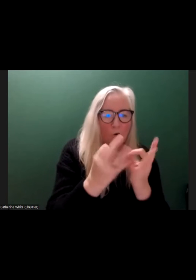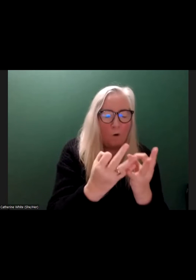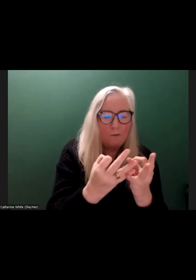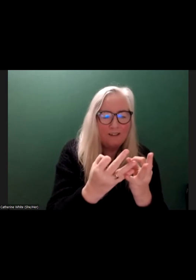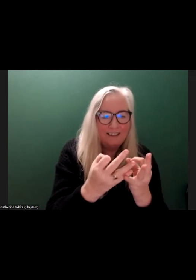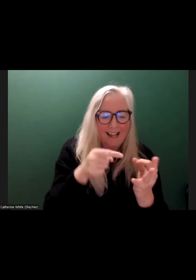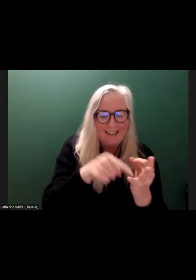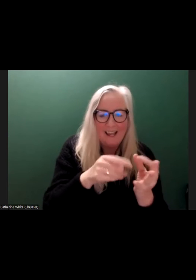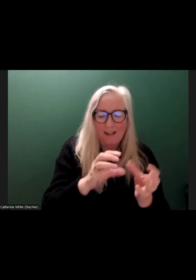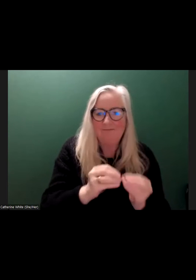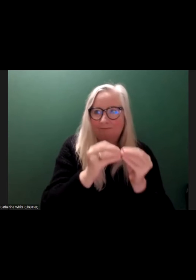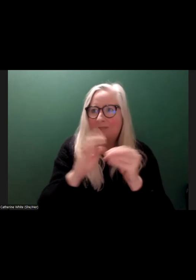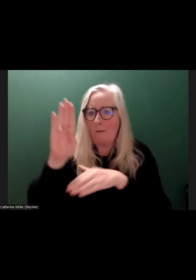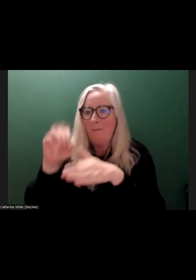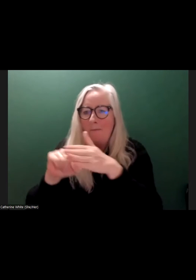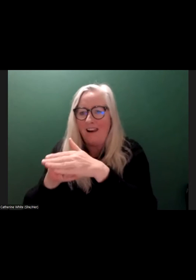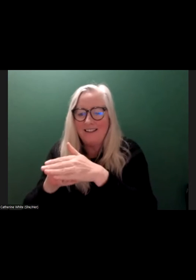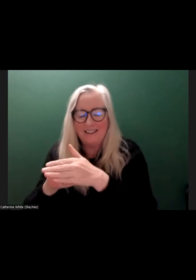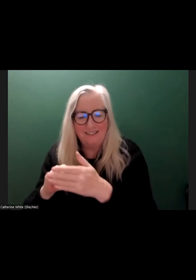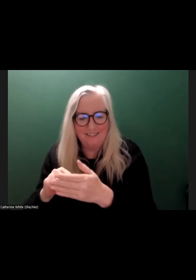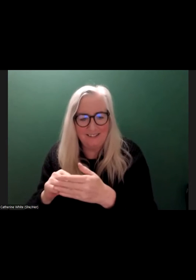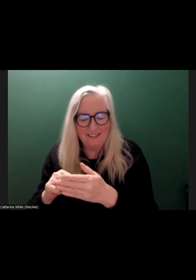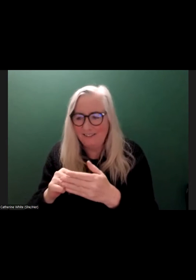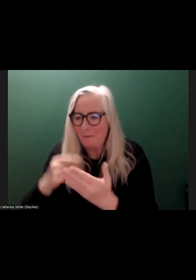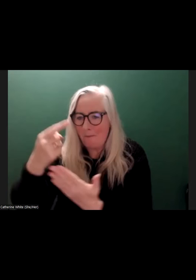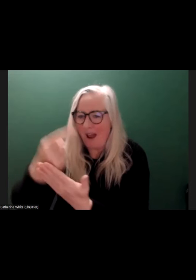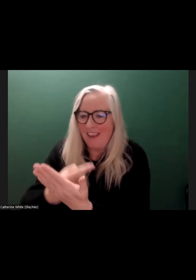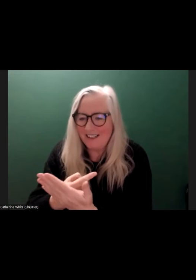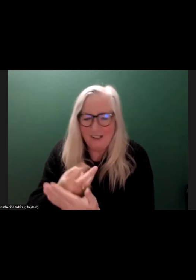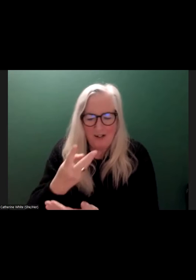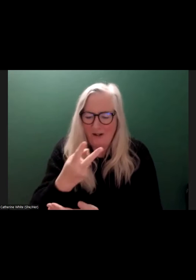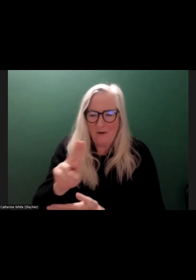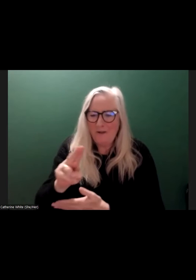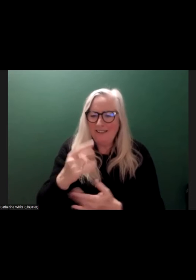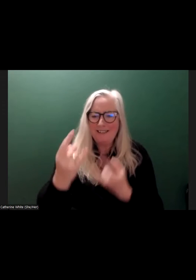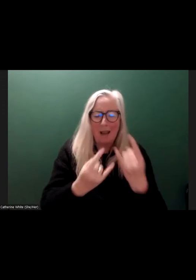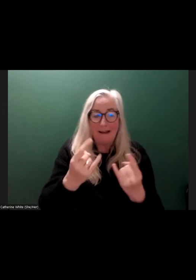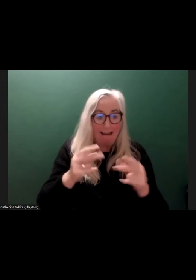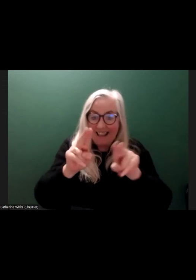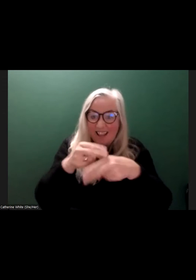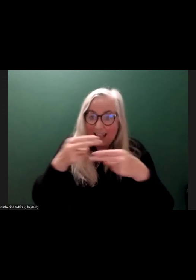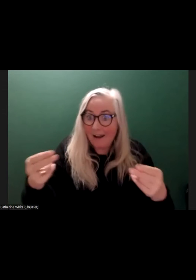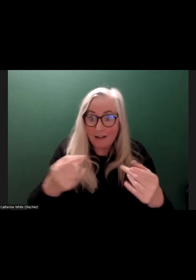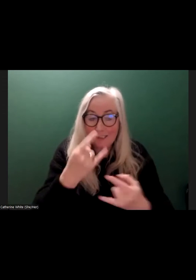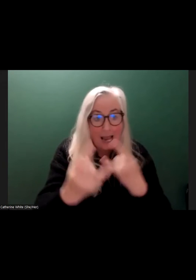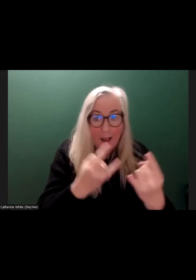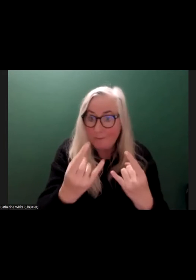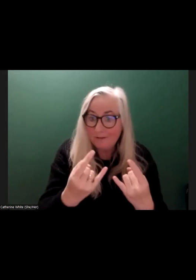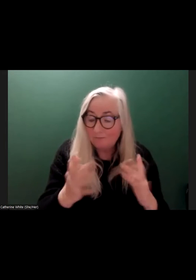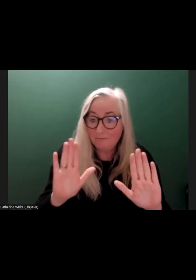Enterprise policy and trade policy. It wouldn't happen. It can't happen. There has to be a holistic view to it.